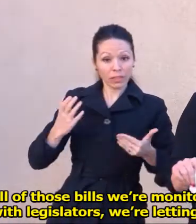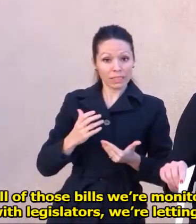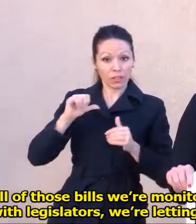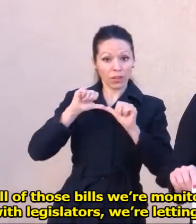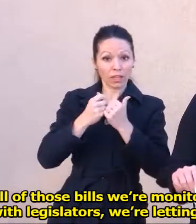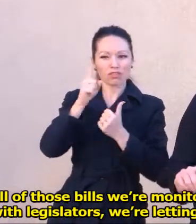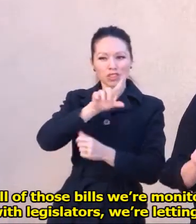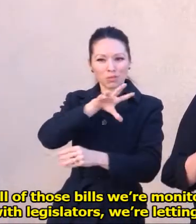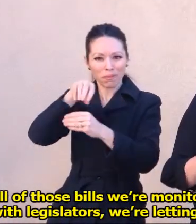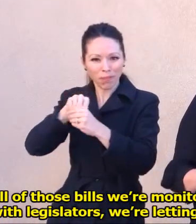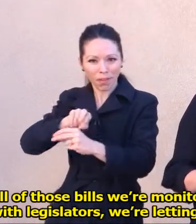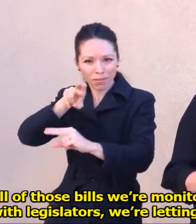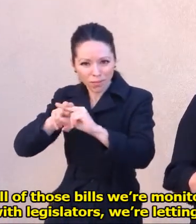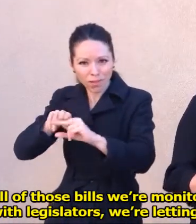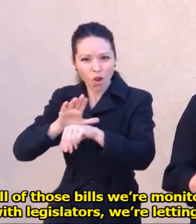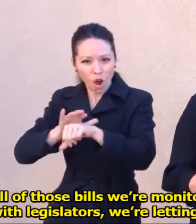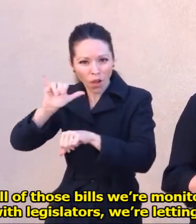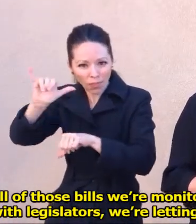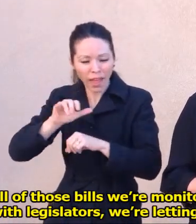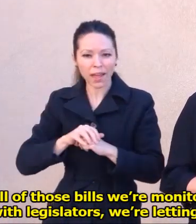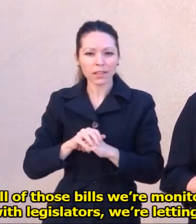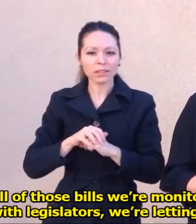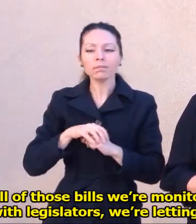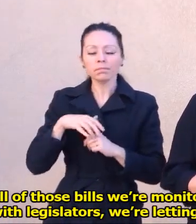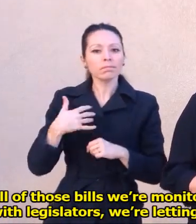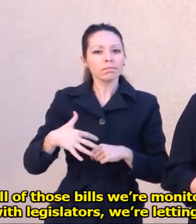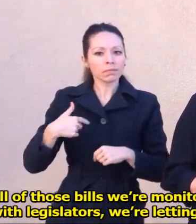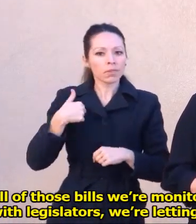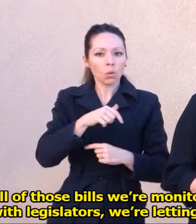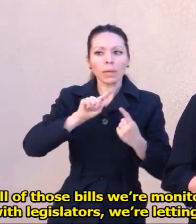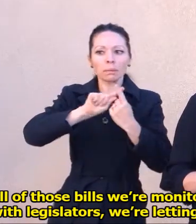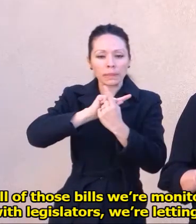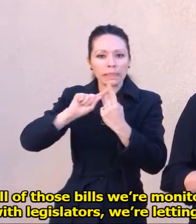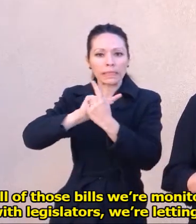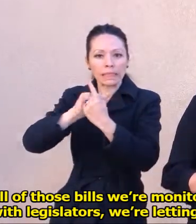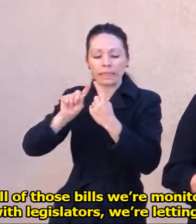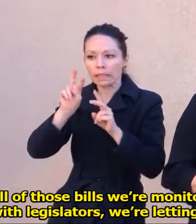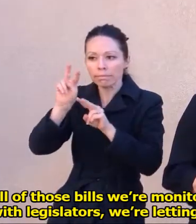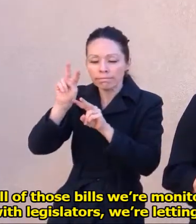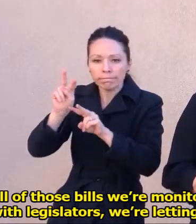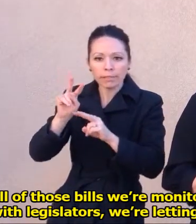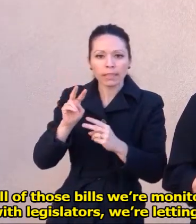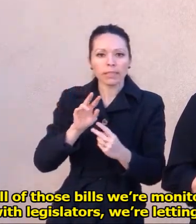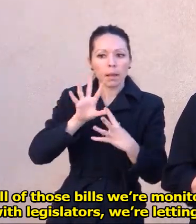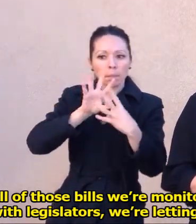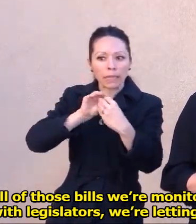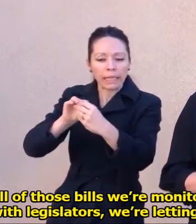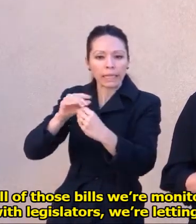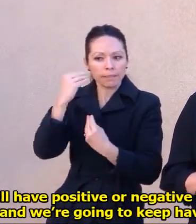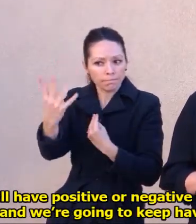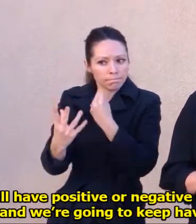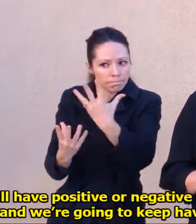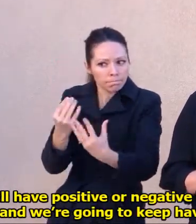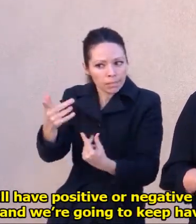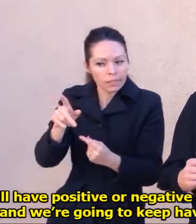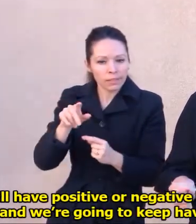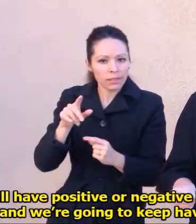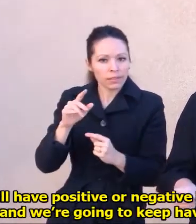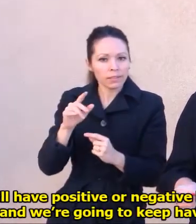So all of those bills we're monitoring, we're having meetings with legislators, we're letting them know how the bills